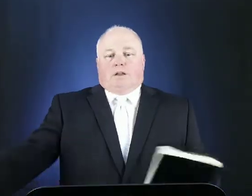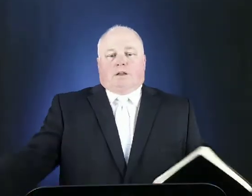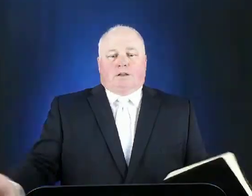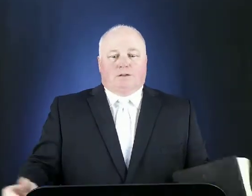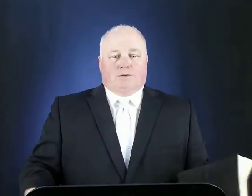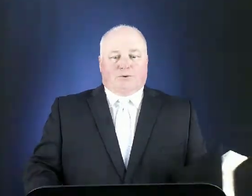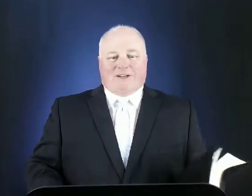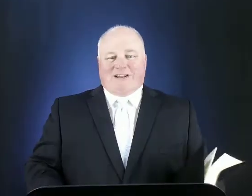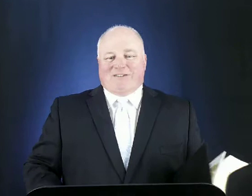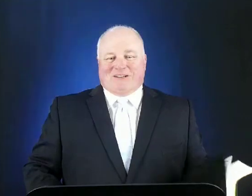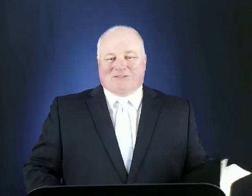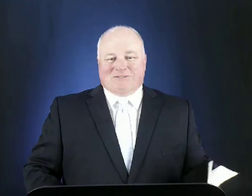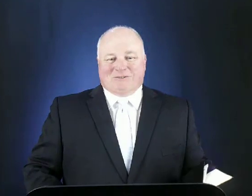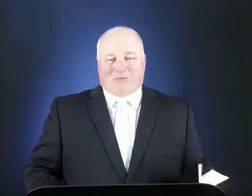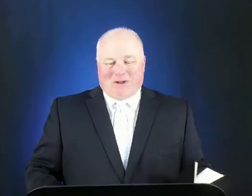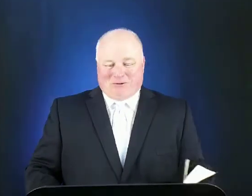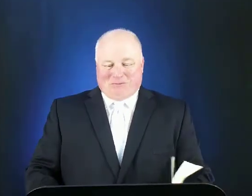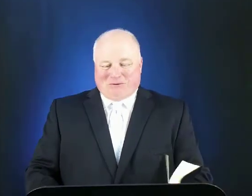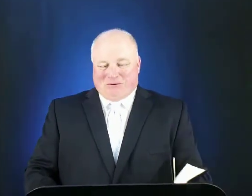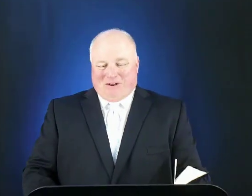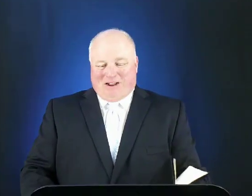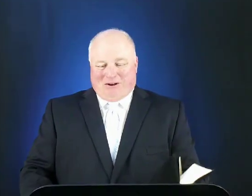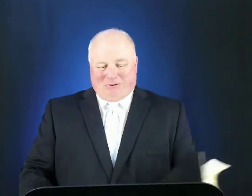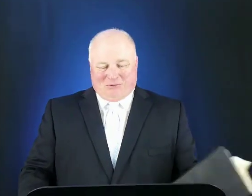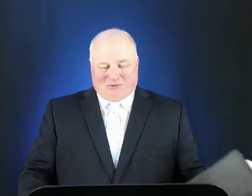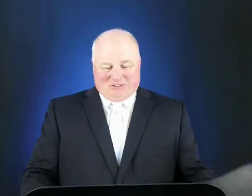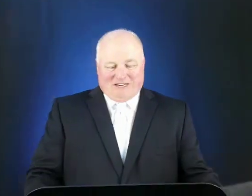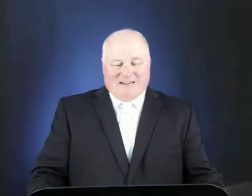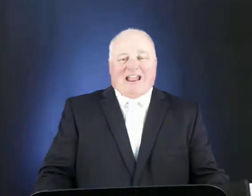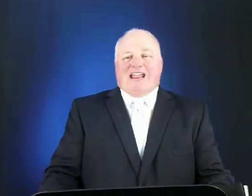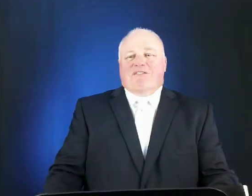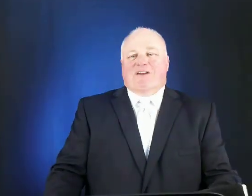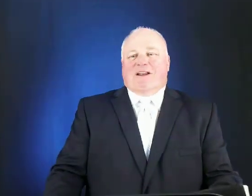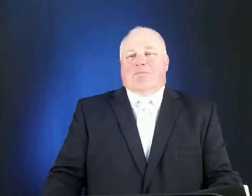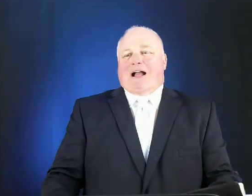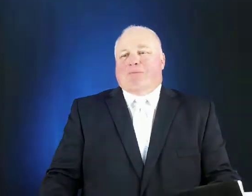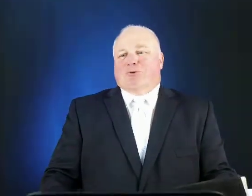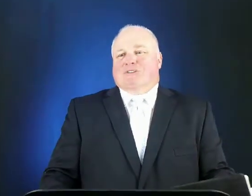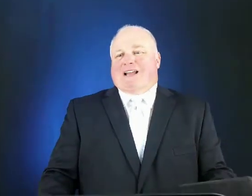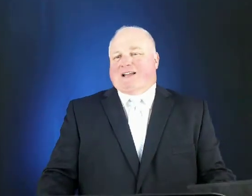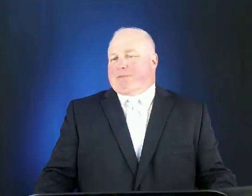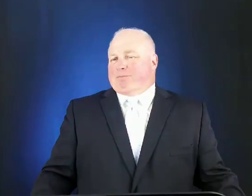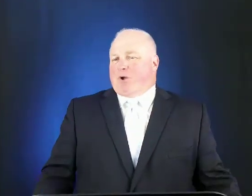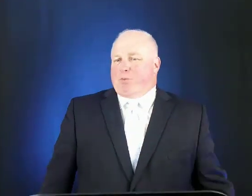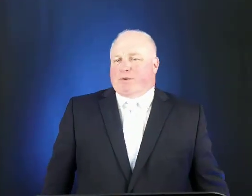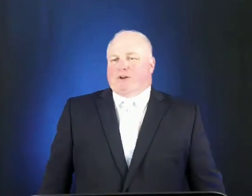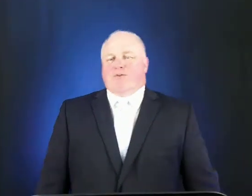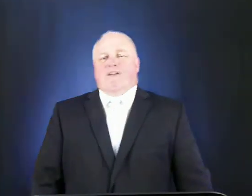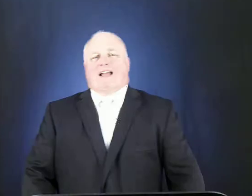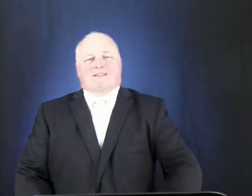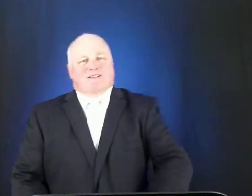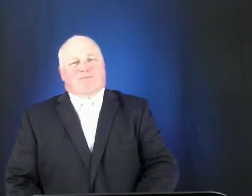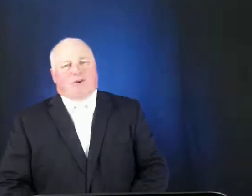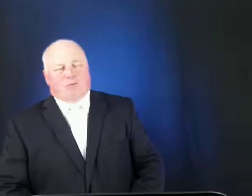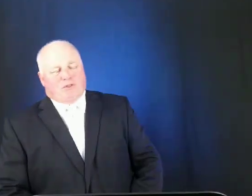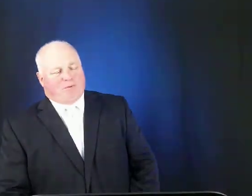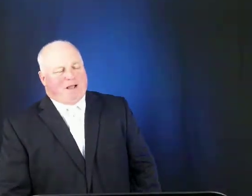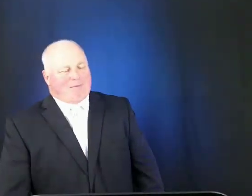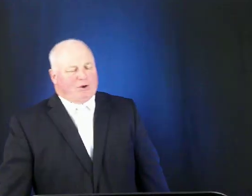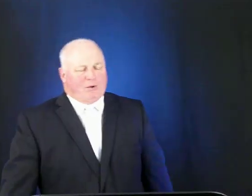well good evening welcome to our Sunday evening Bible time I'm hoping you've got something with your Bible on